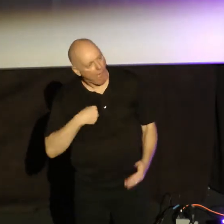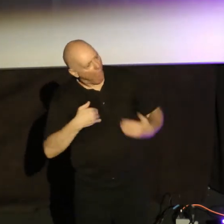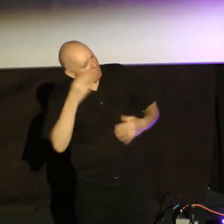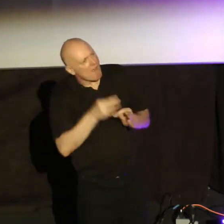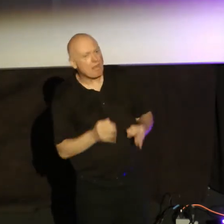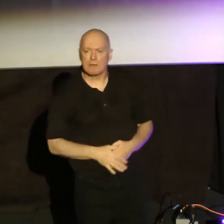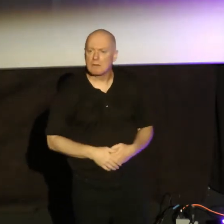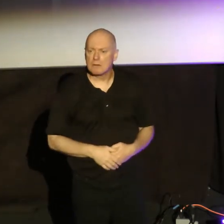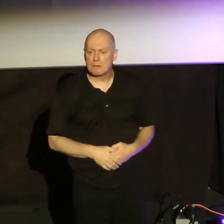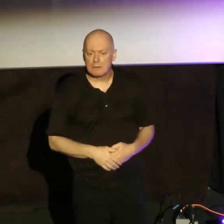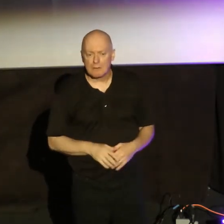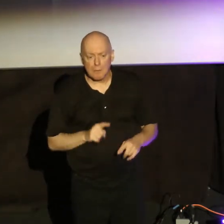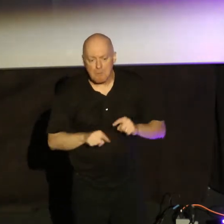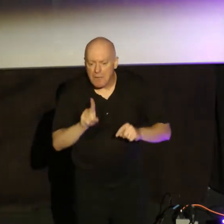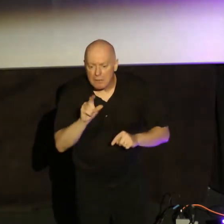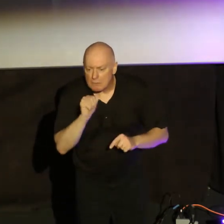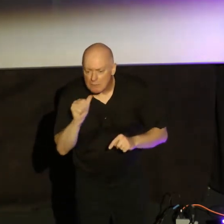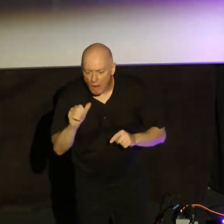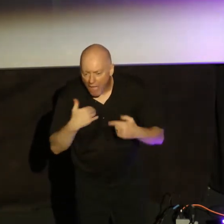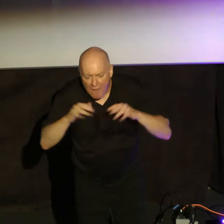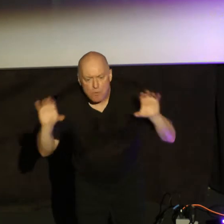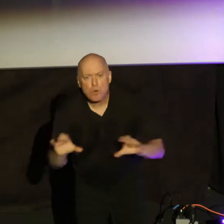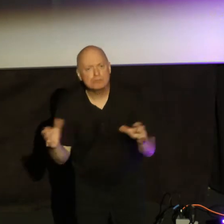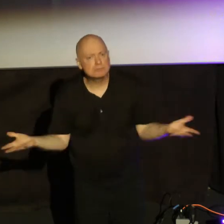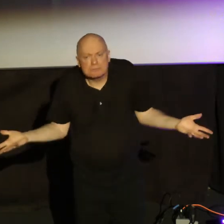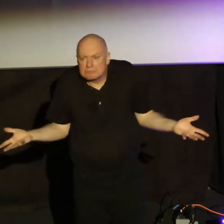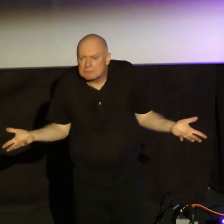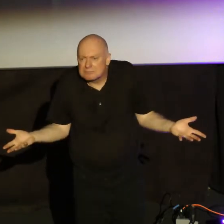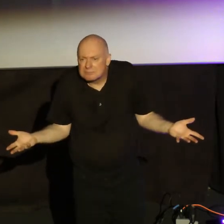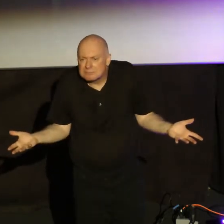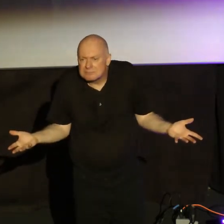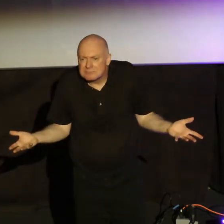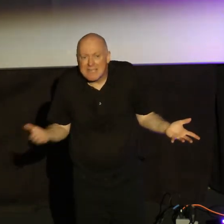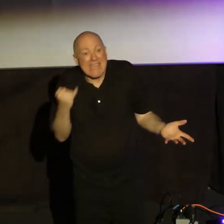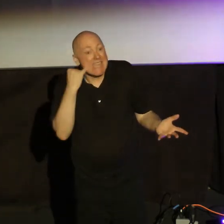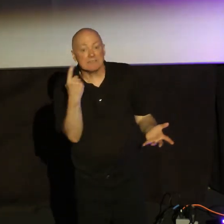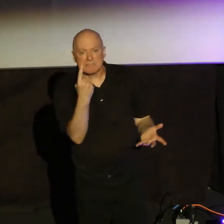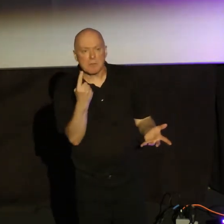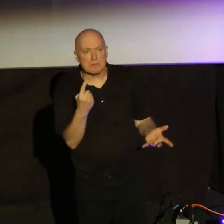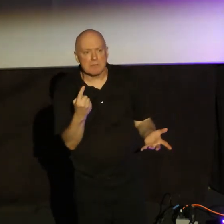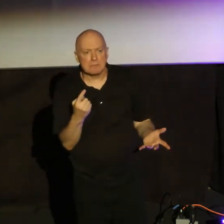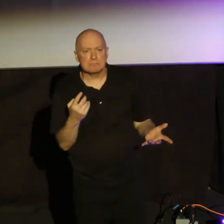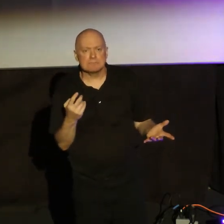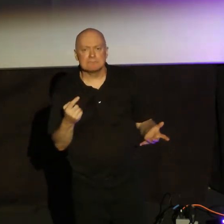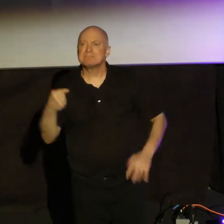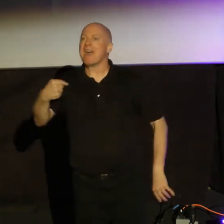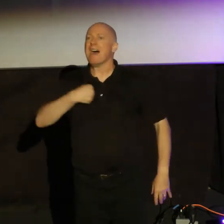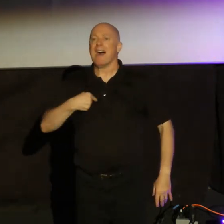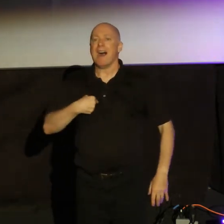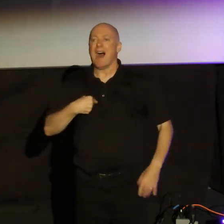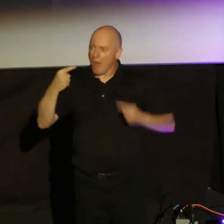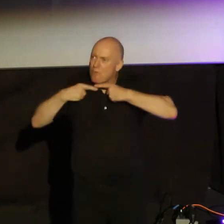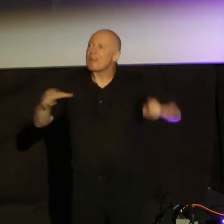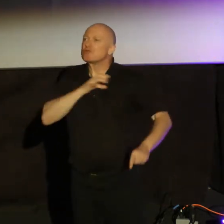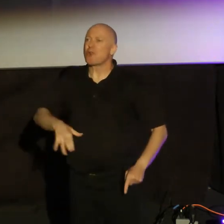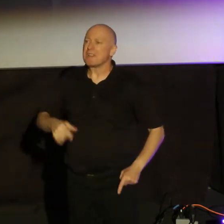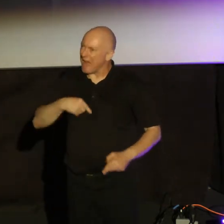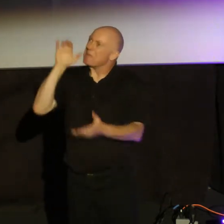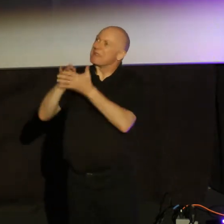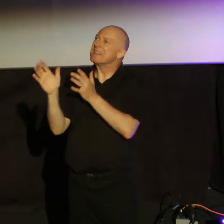but does not have works? What good is it if someone professes Christ outwardly, he says, but has